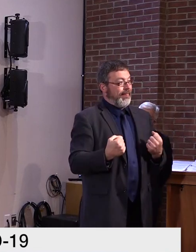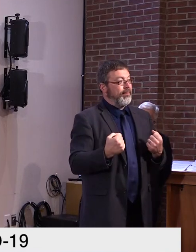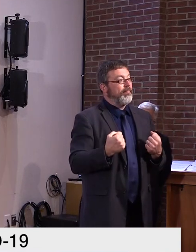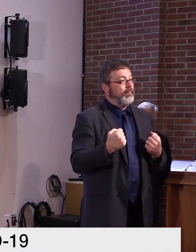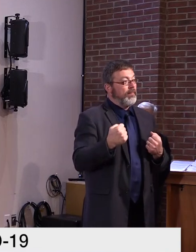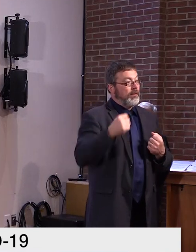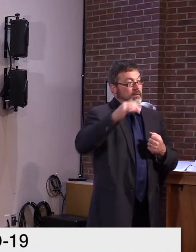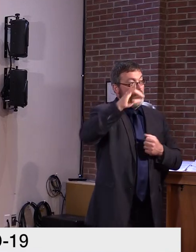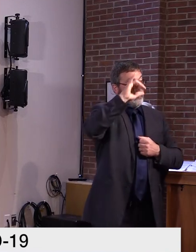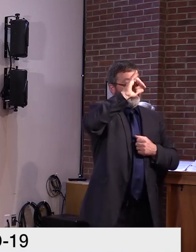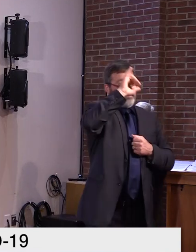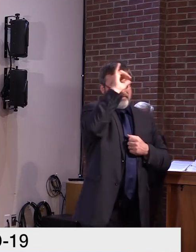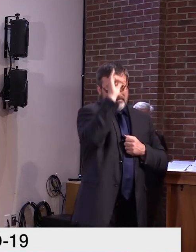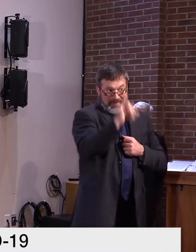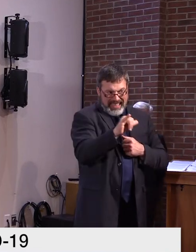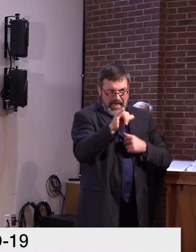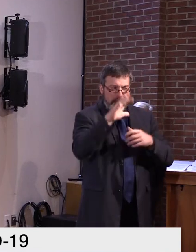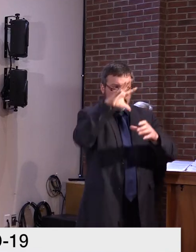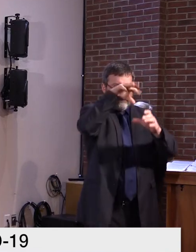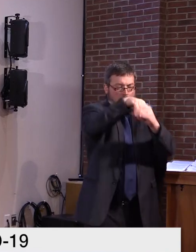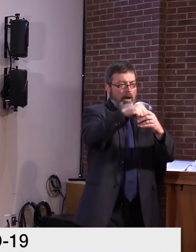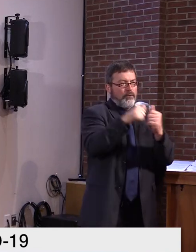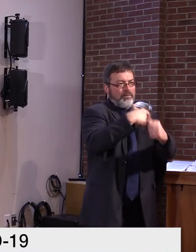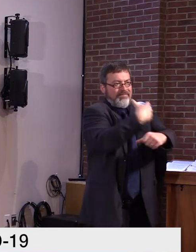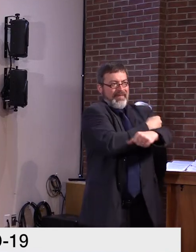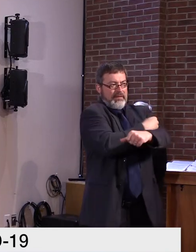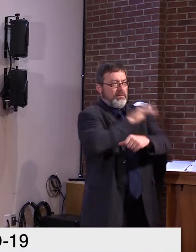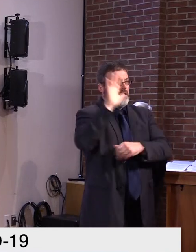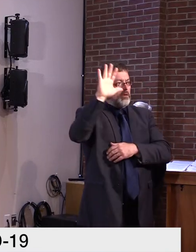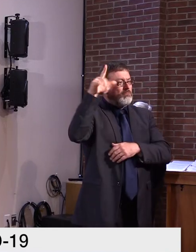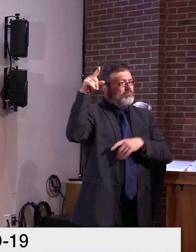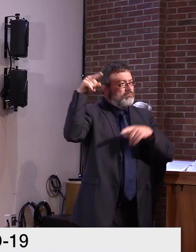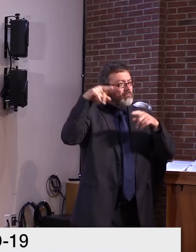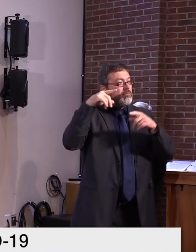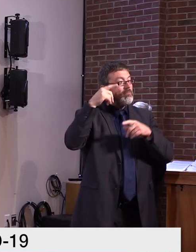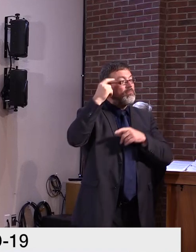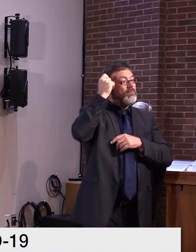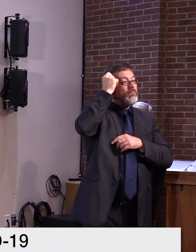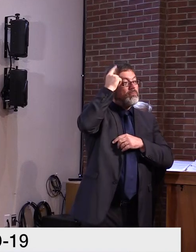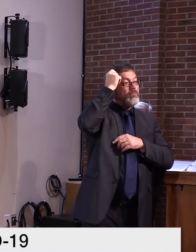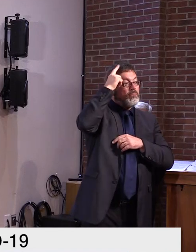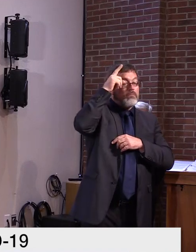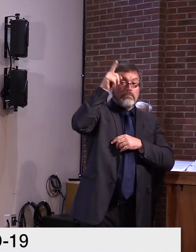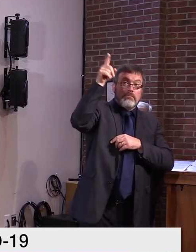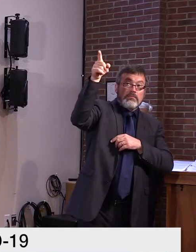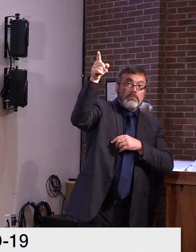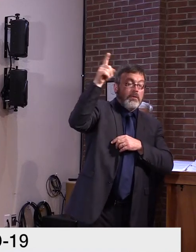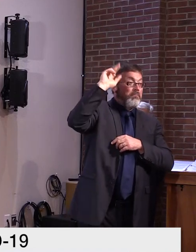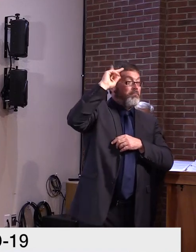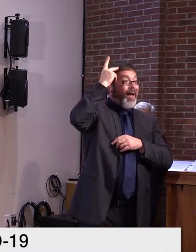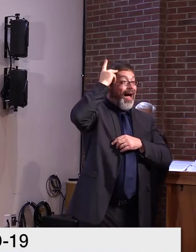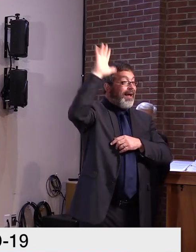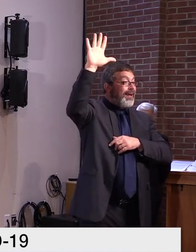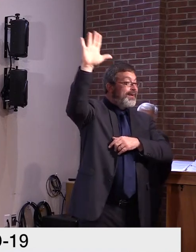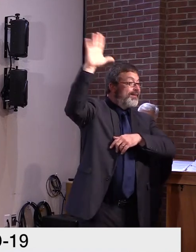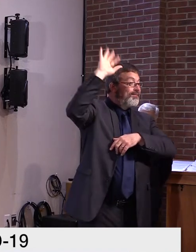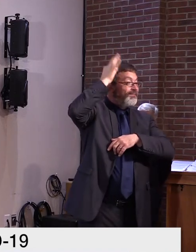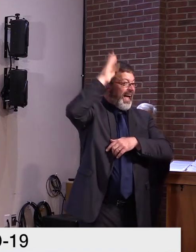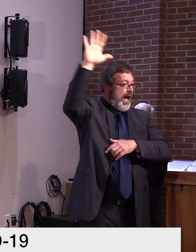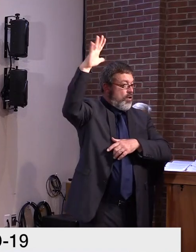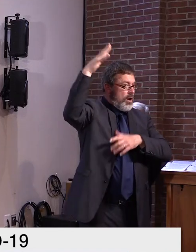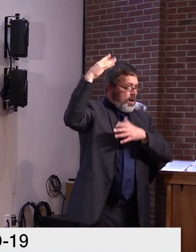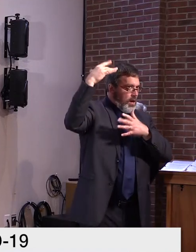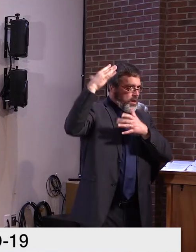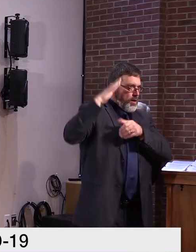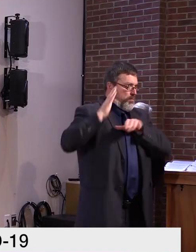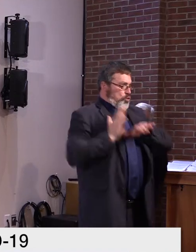that politics do not trump science. And that when a safe and effective vaccine is available, we'll be ready to